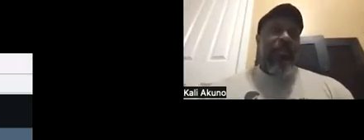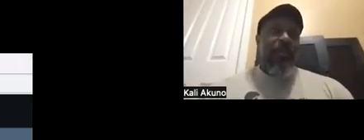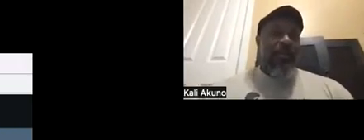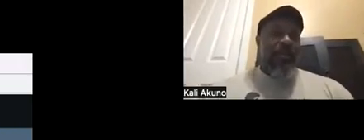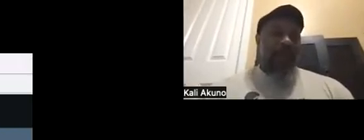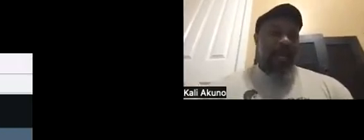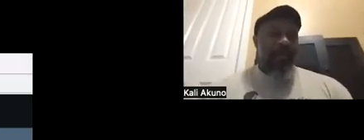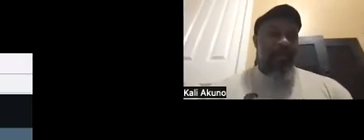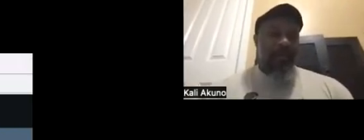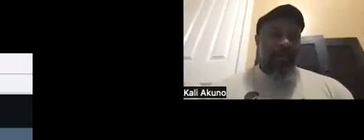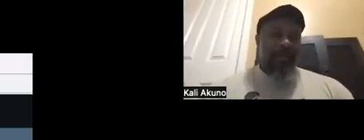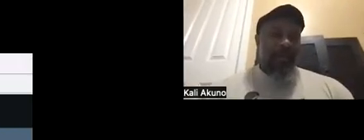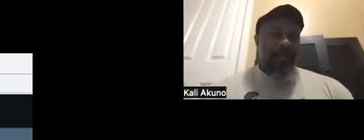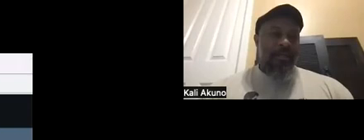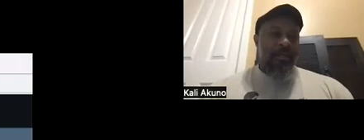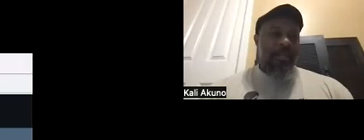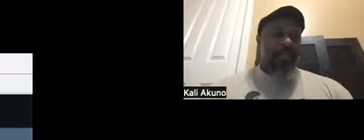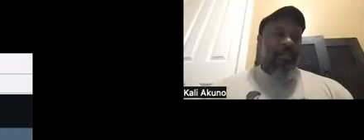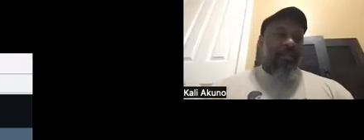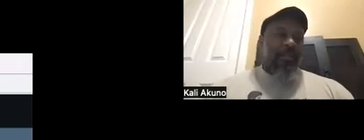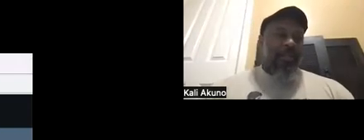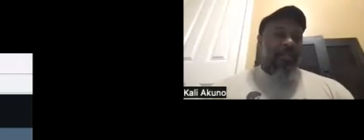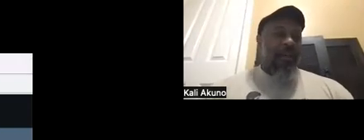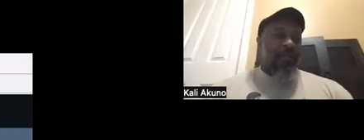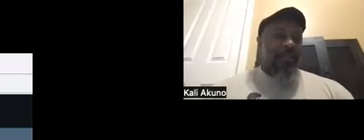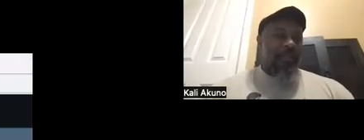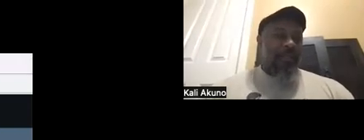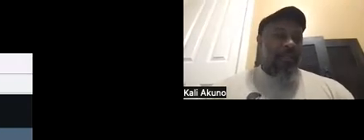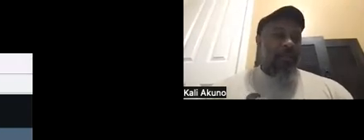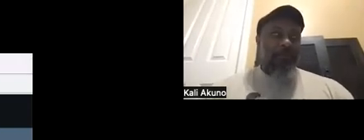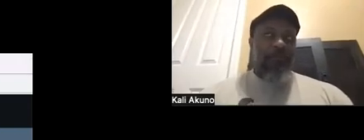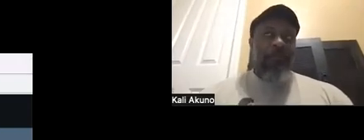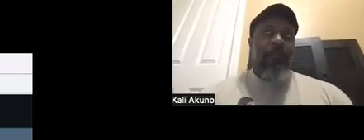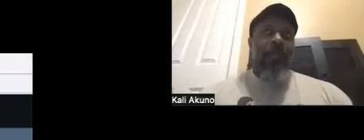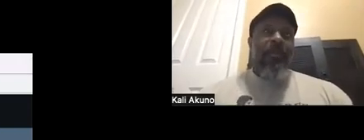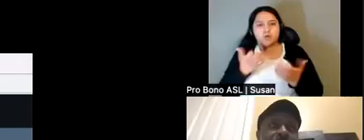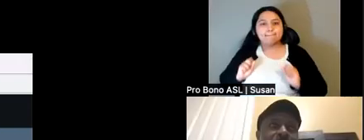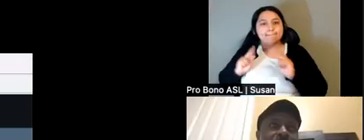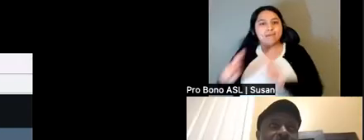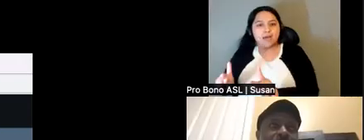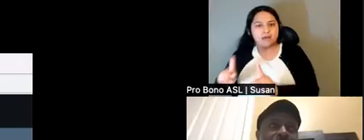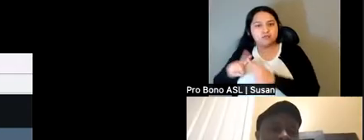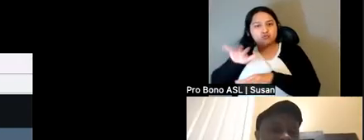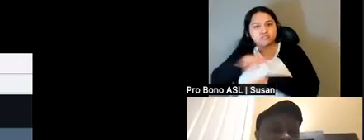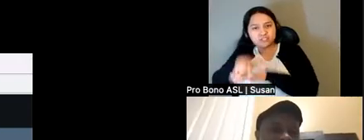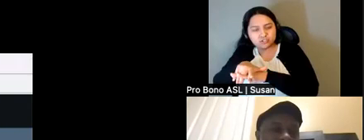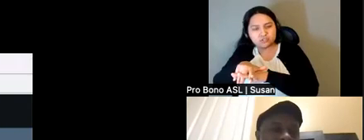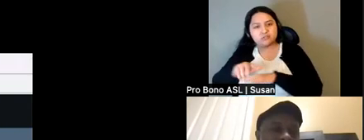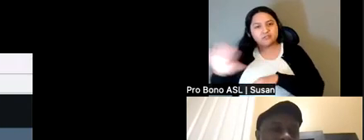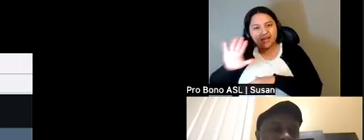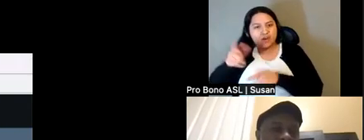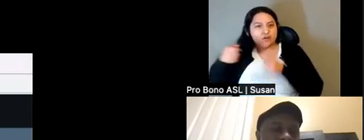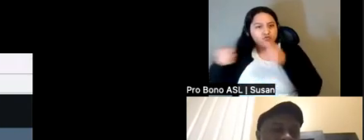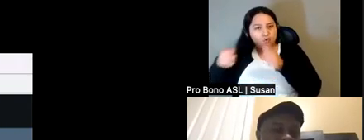return this back to indigenous sovereignty and control through the democratic